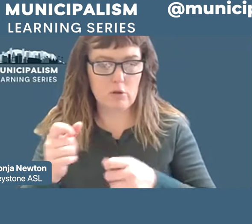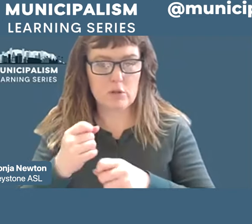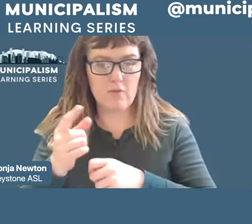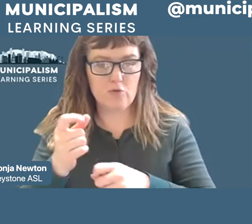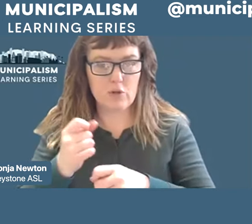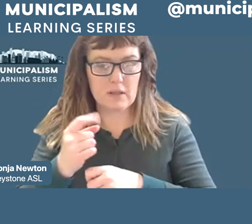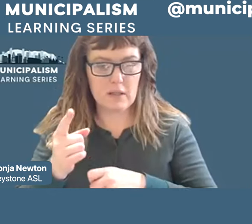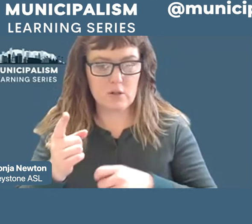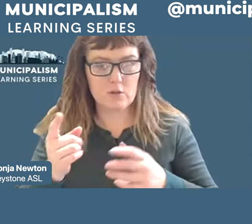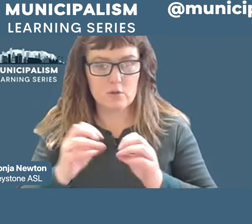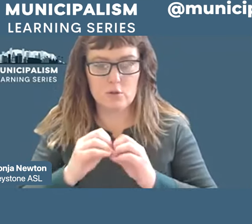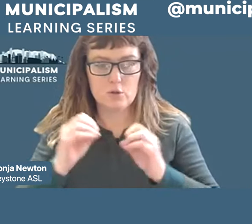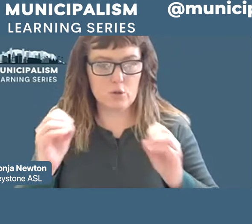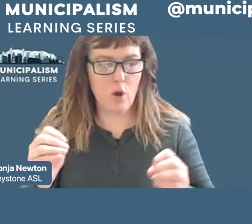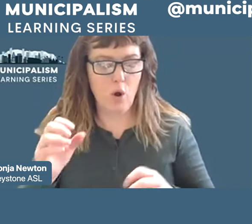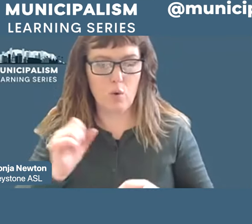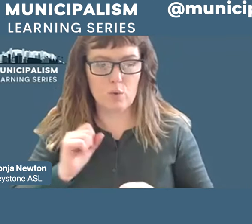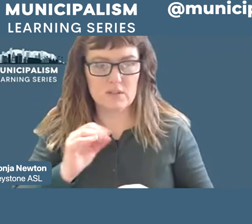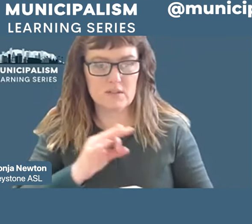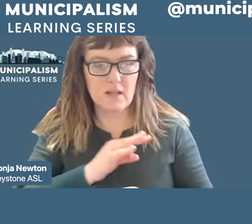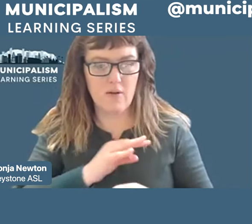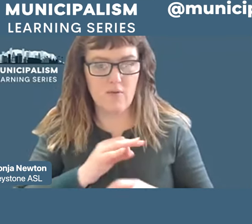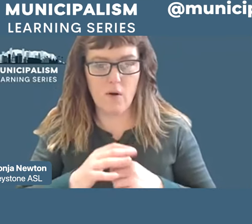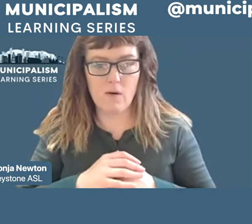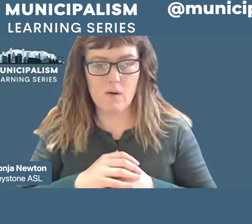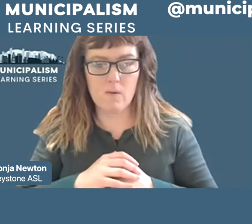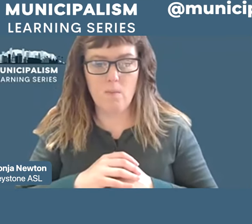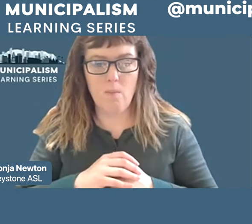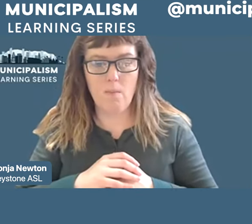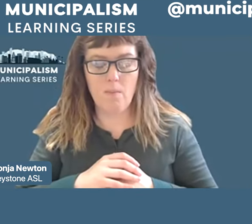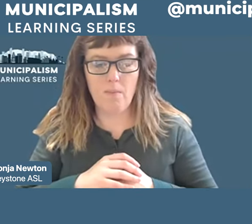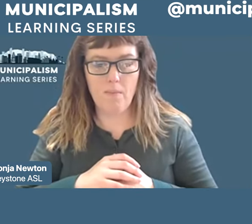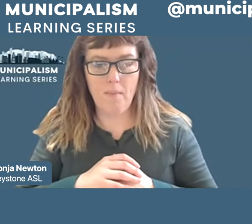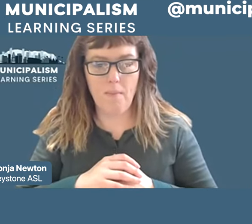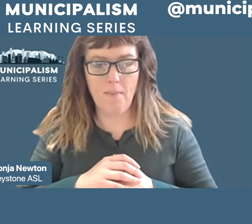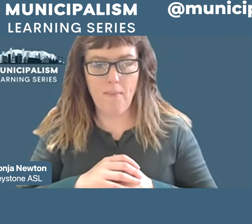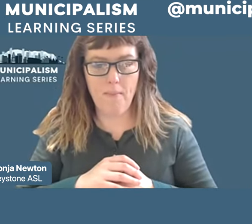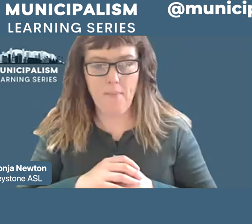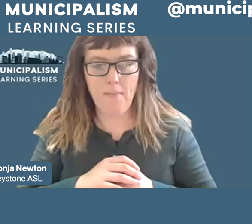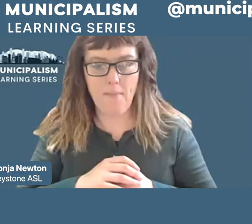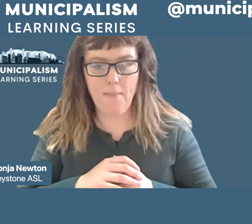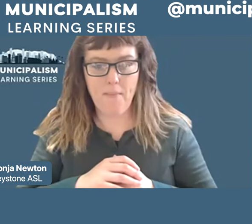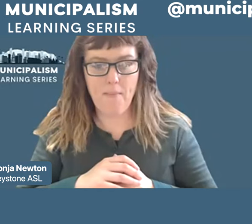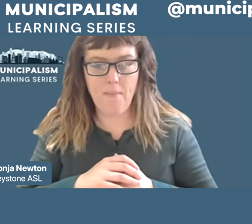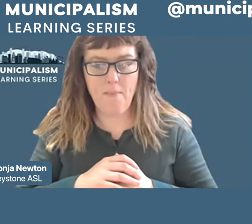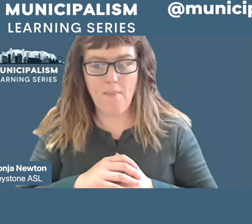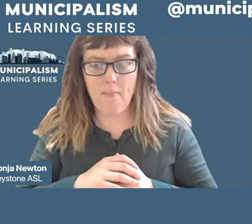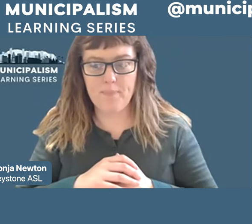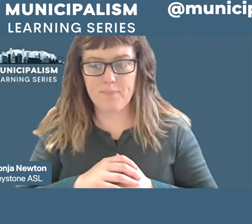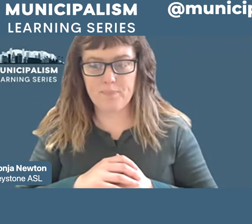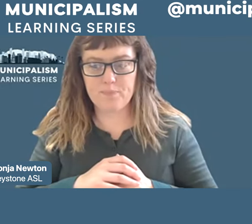staff so it really is this city manager